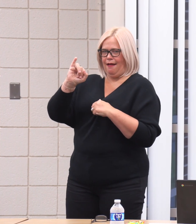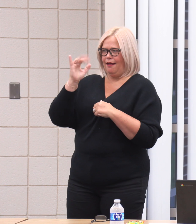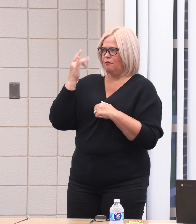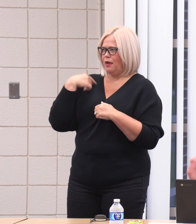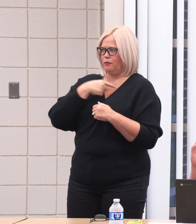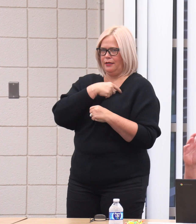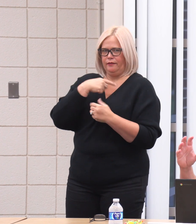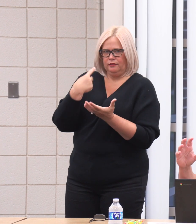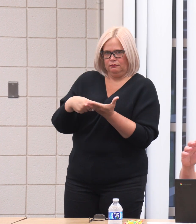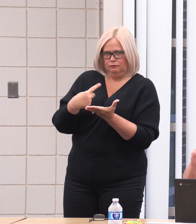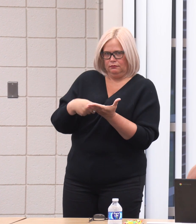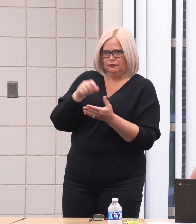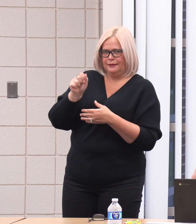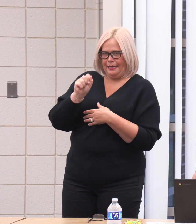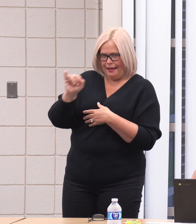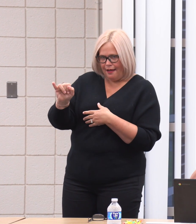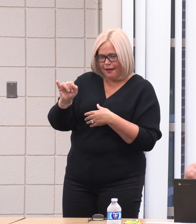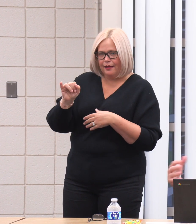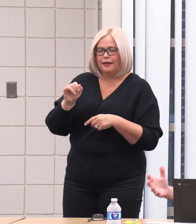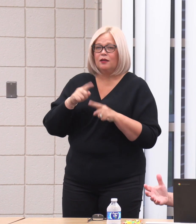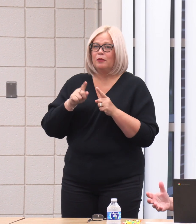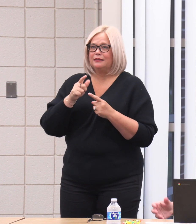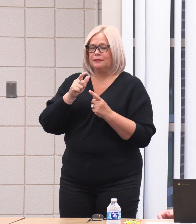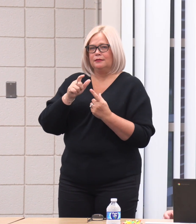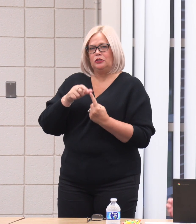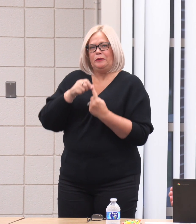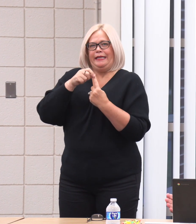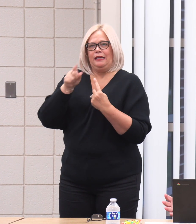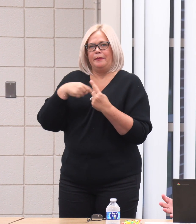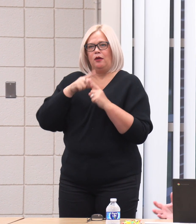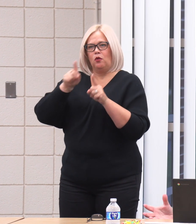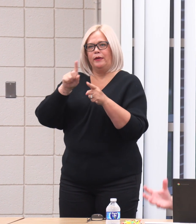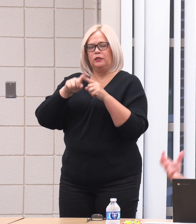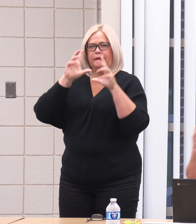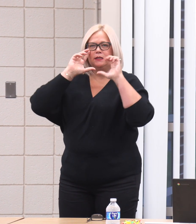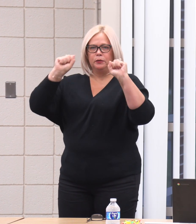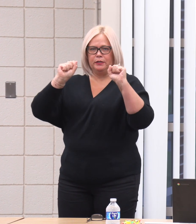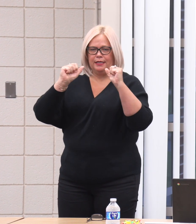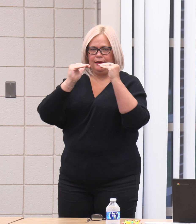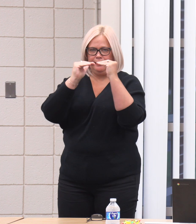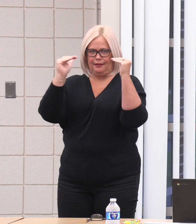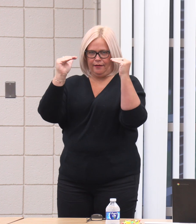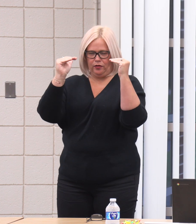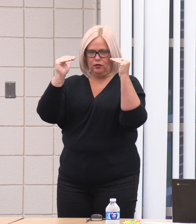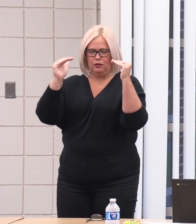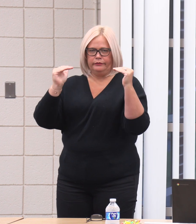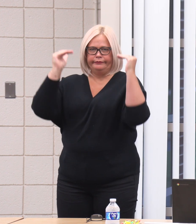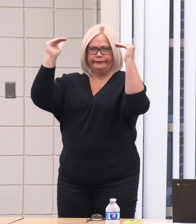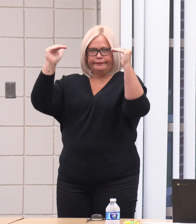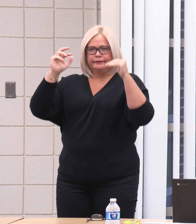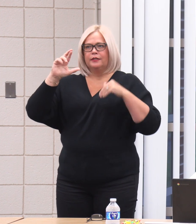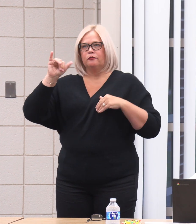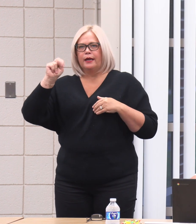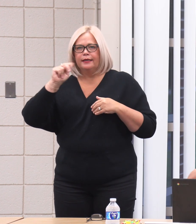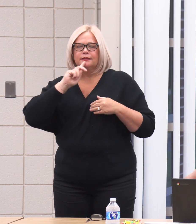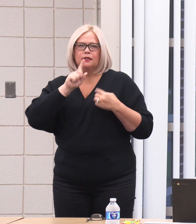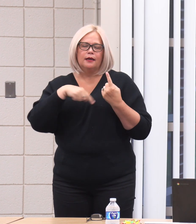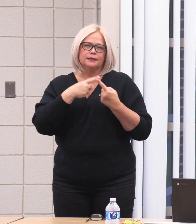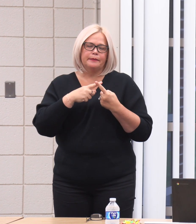been talking about. And, you know, the unique thing about being at the superintendent's level, Ryan's talking to you about the